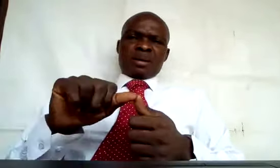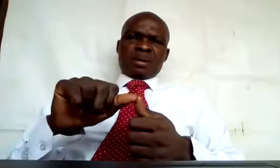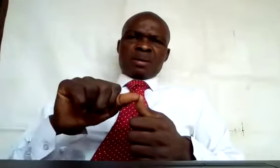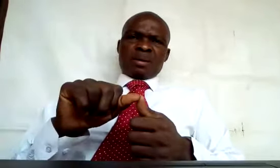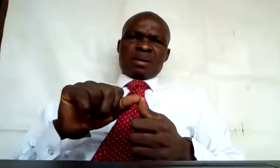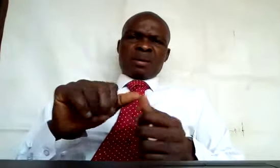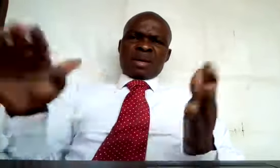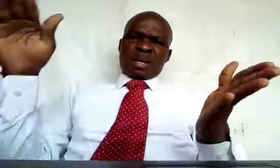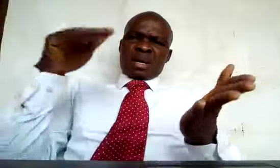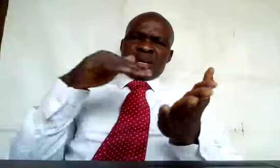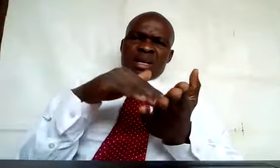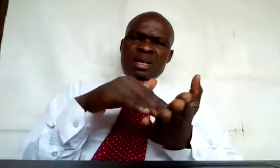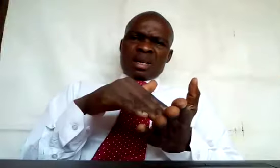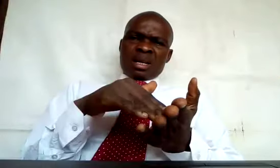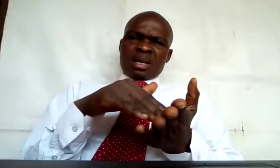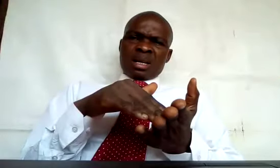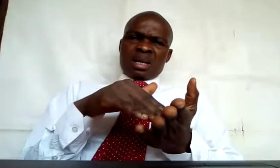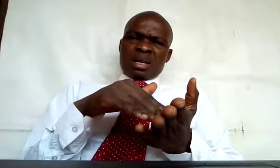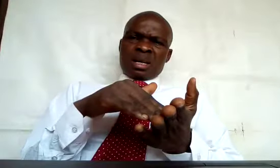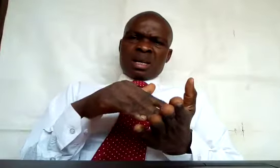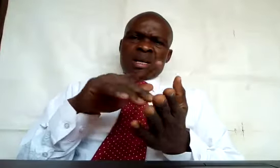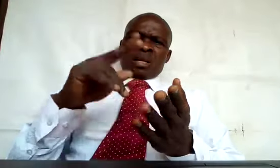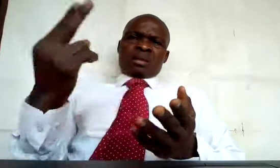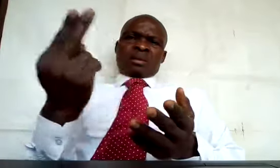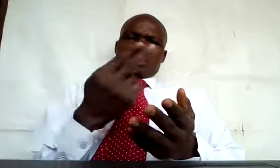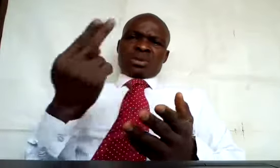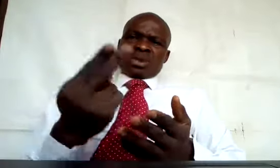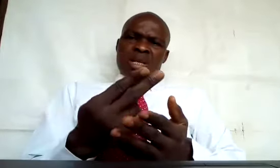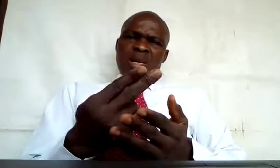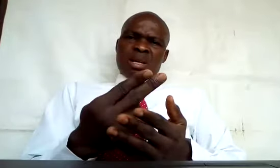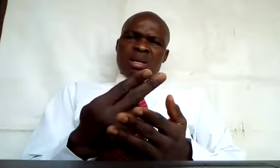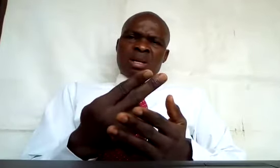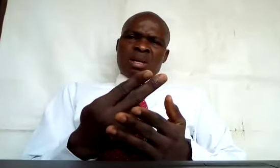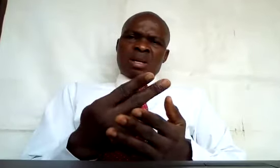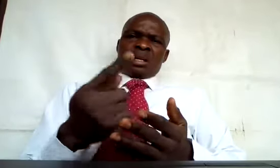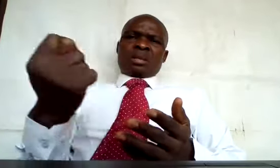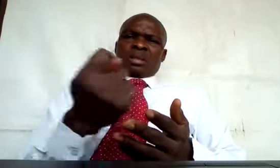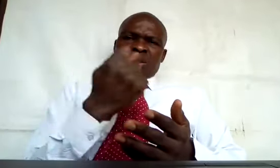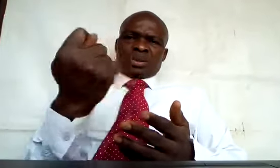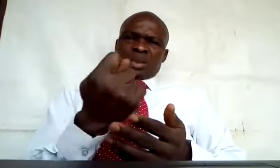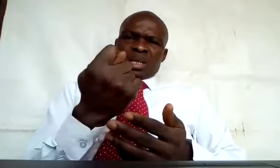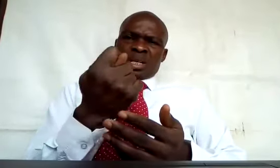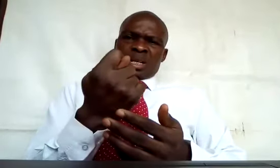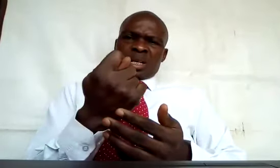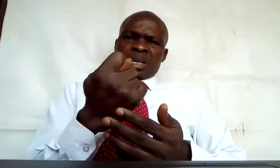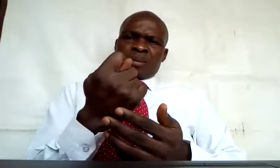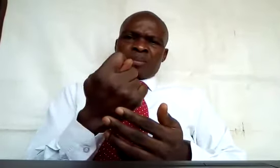thursday, tuesday, heaven,